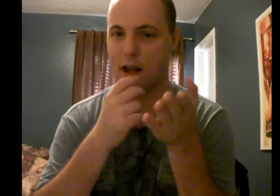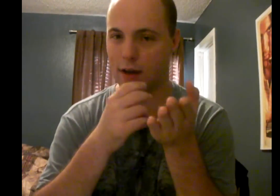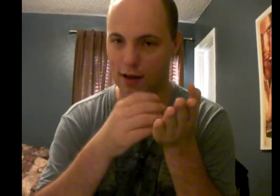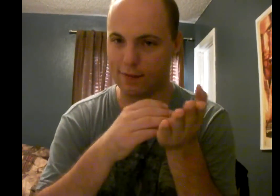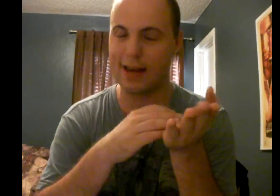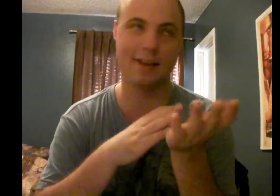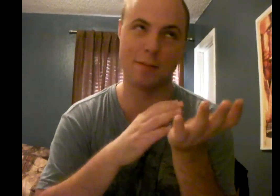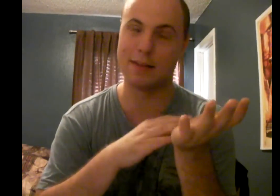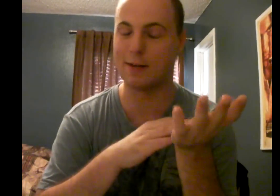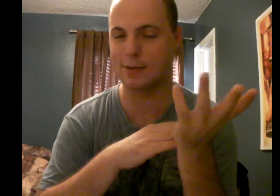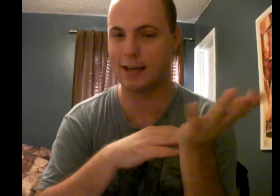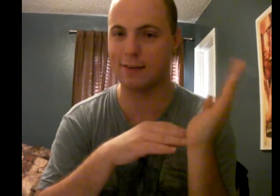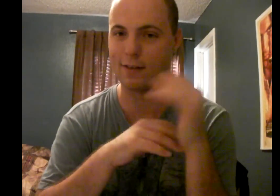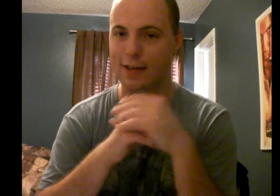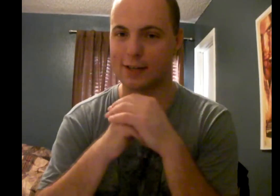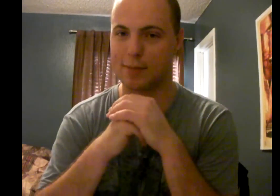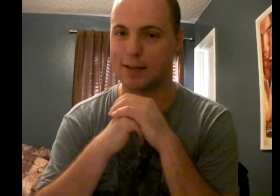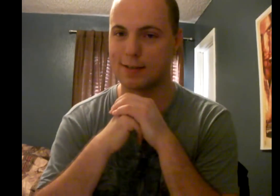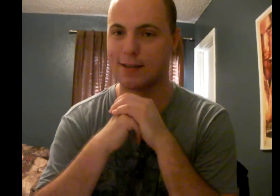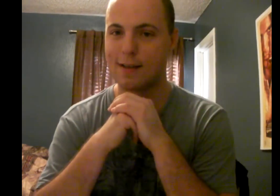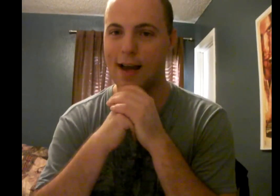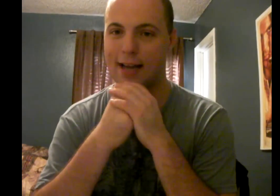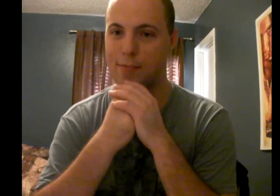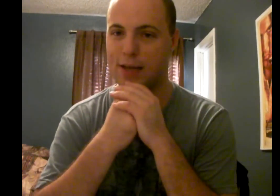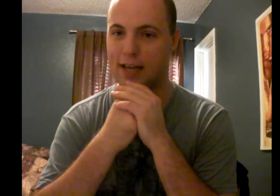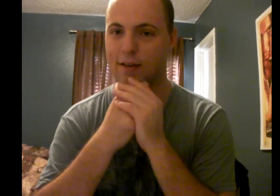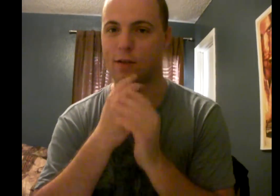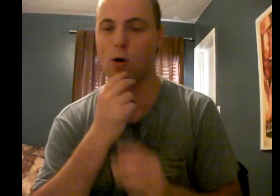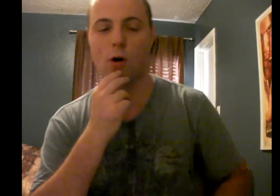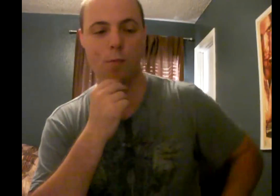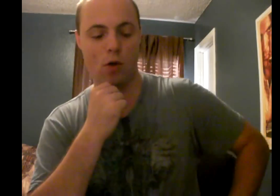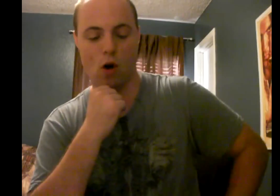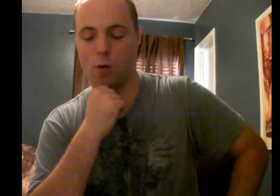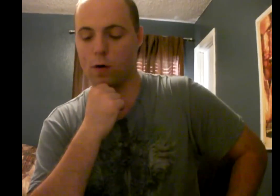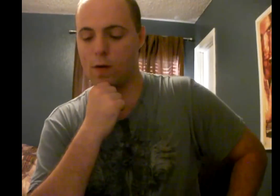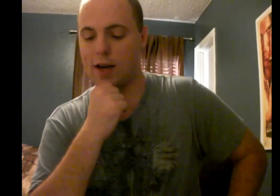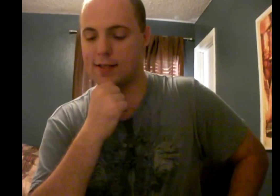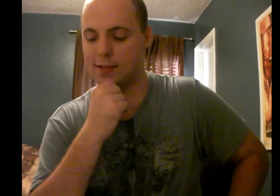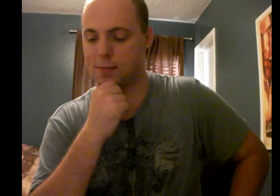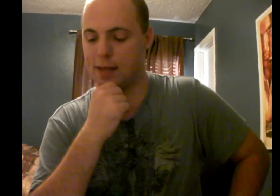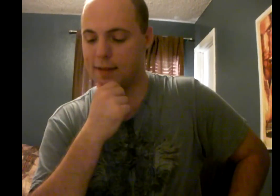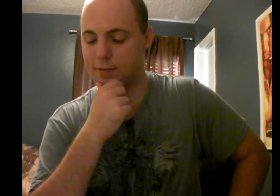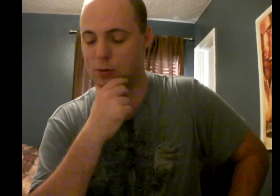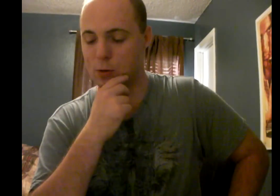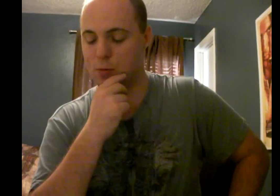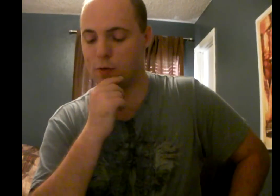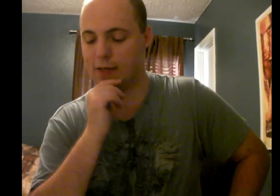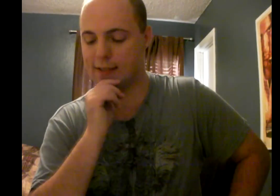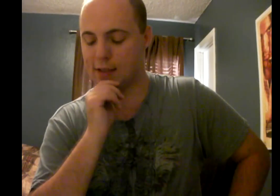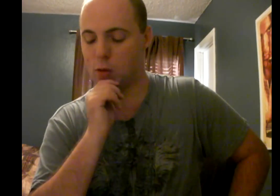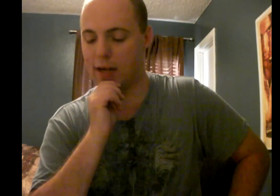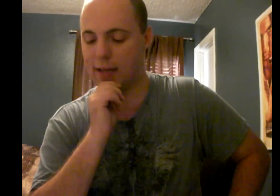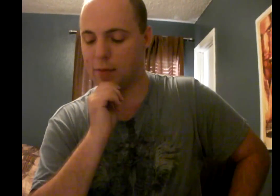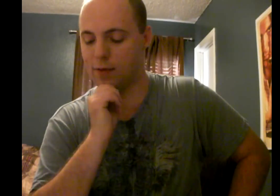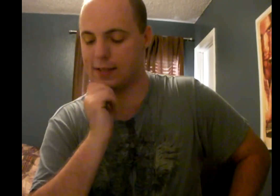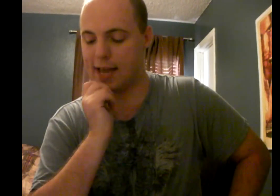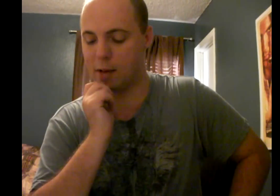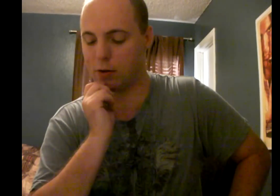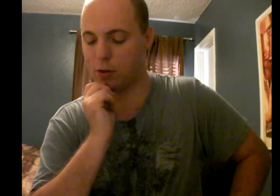last long enough. And I have to admit, was kind of funny, just because I kept thinking of the homoeroticism that those movies, the Twilight movies, had